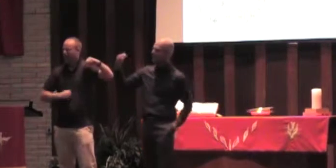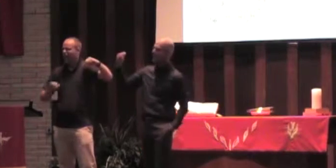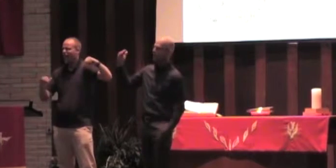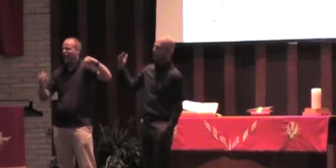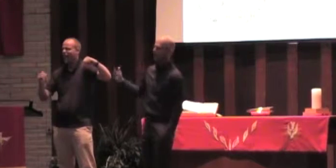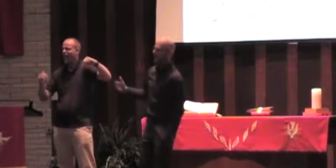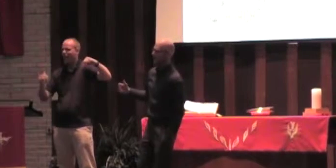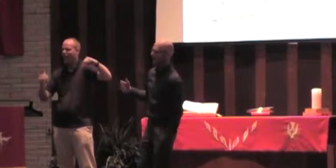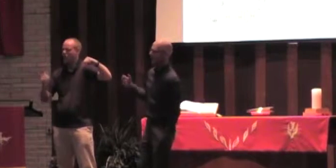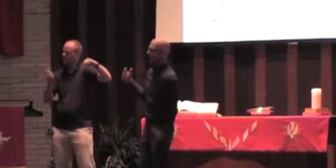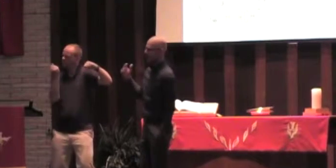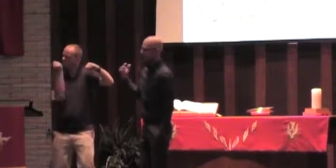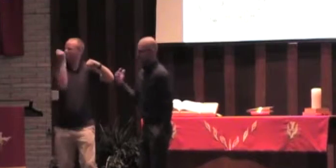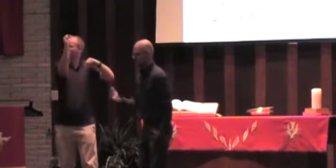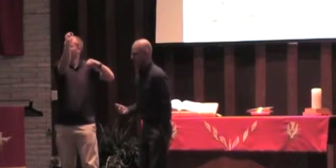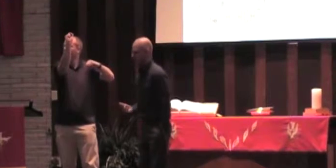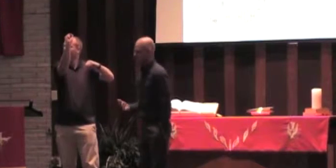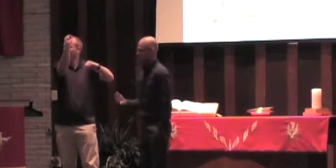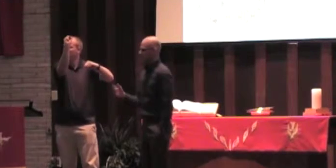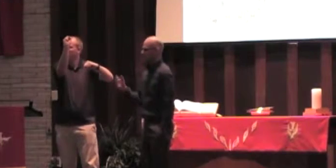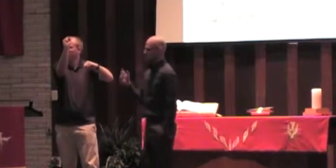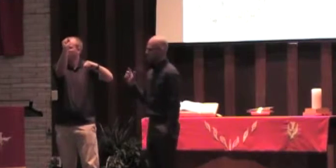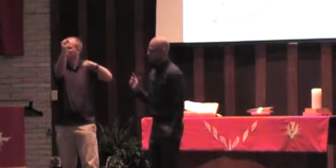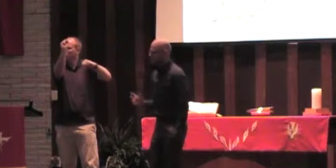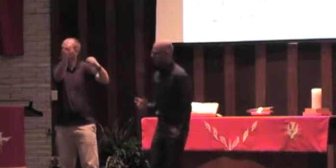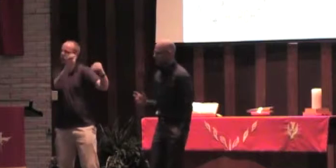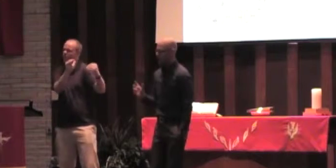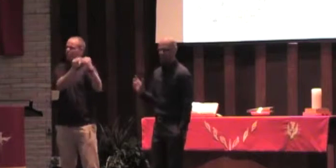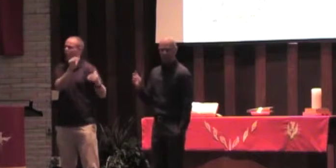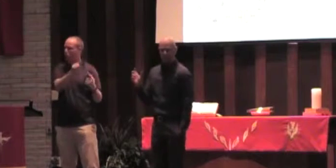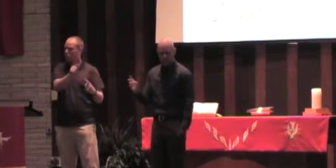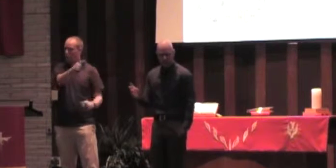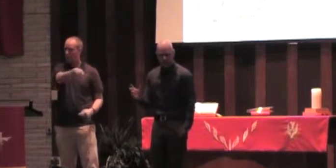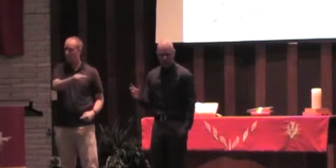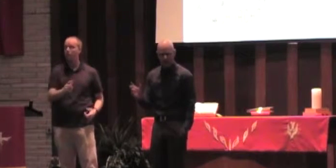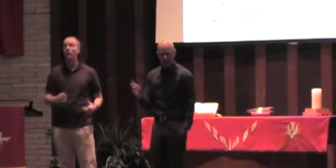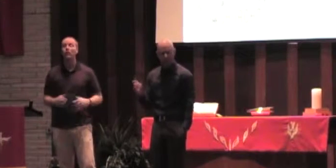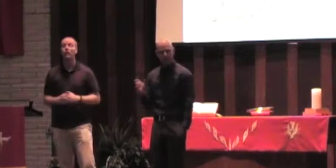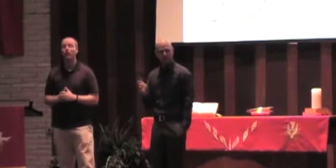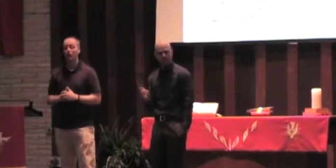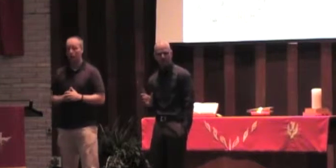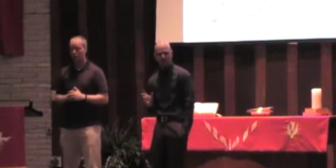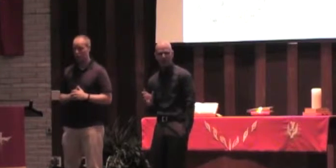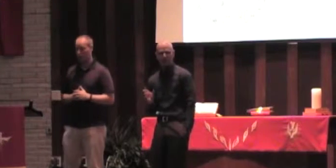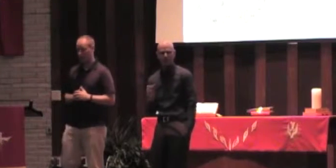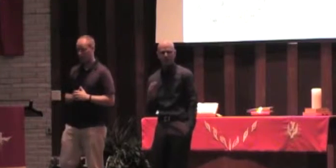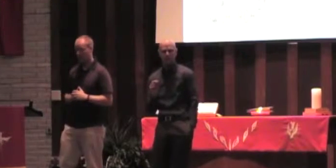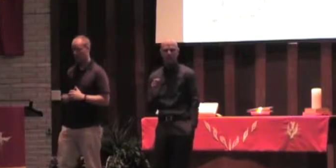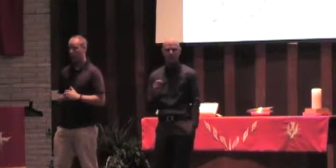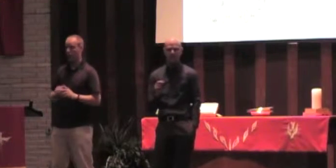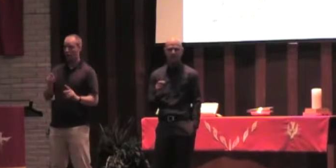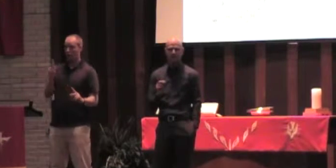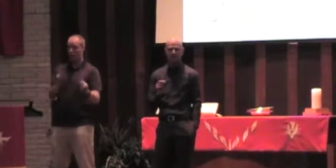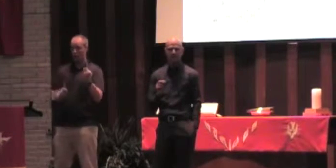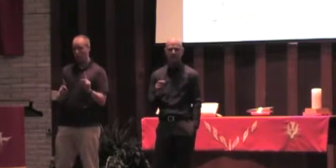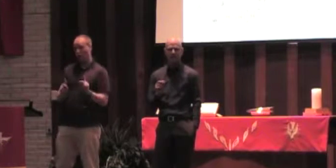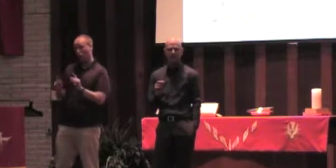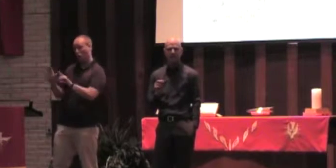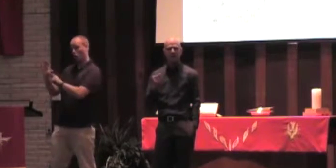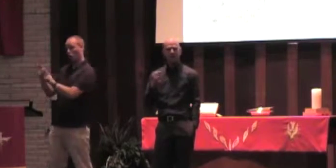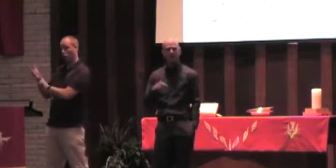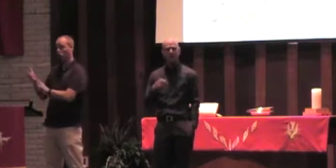was to create a riot in return. And there's a truth about people, and there's a truth about culture, it's this.